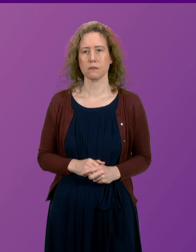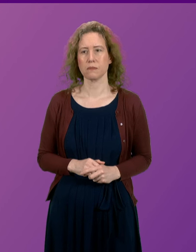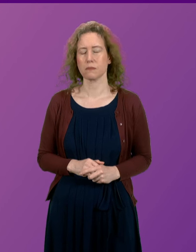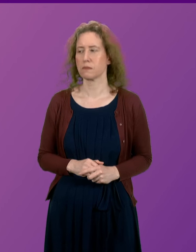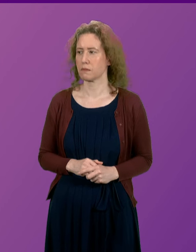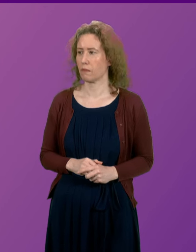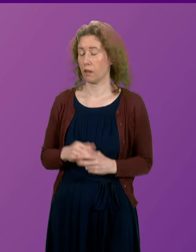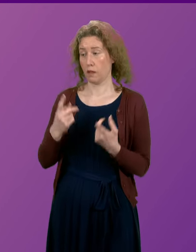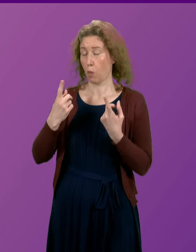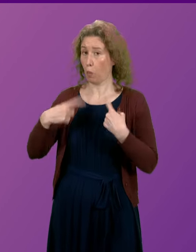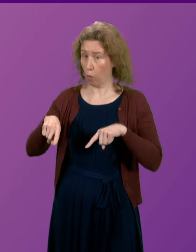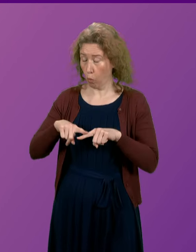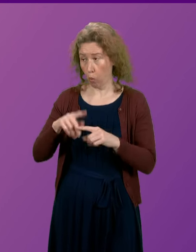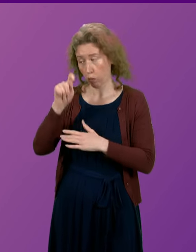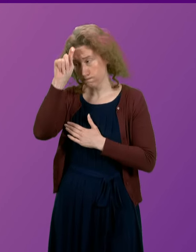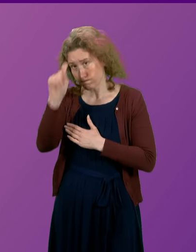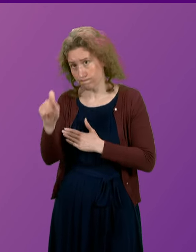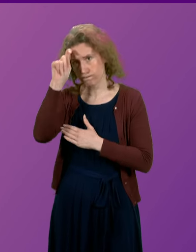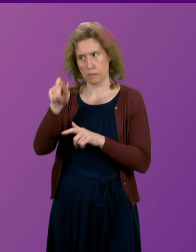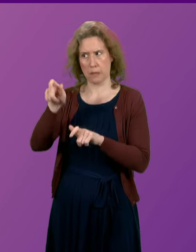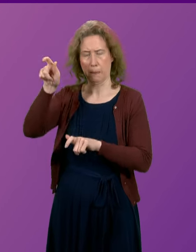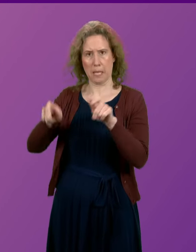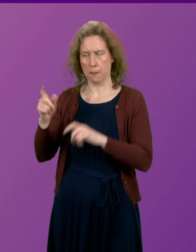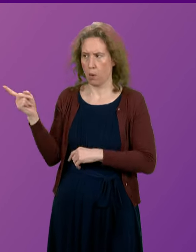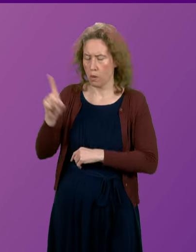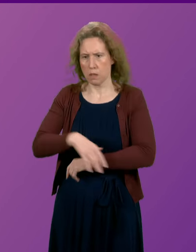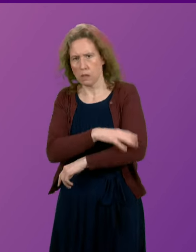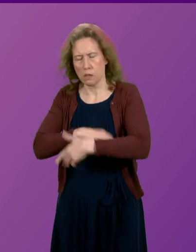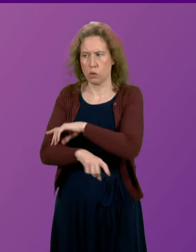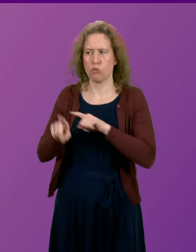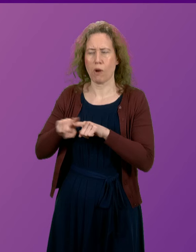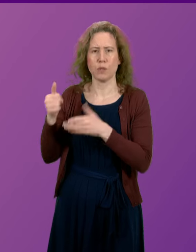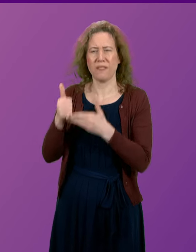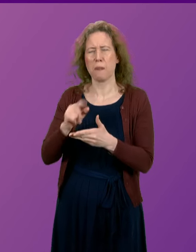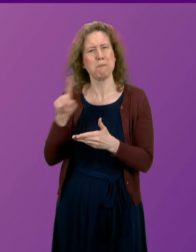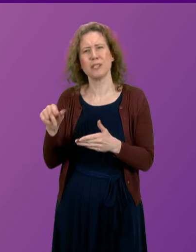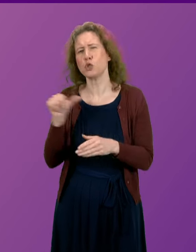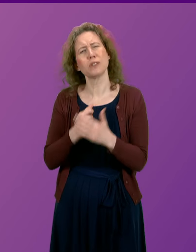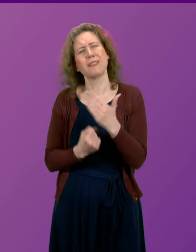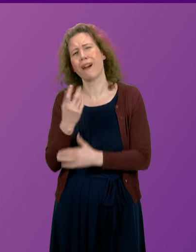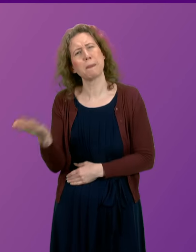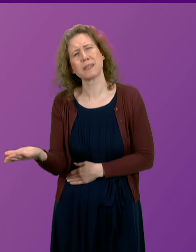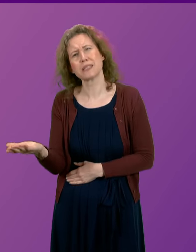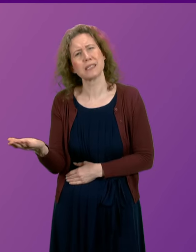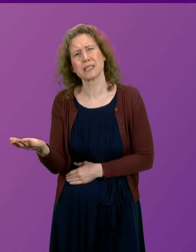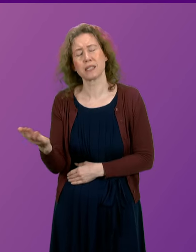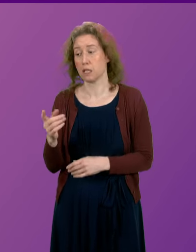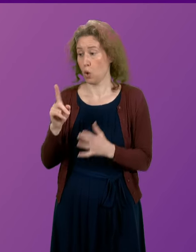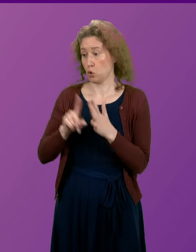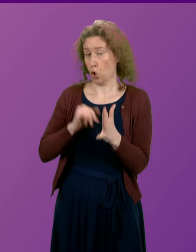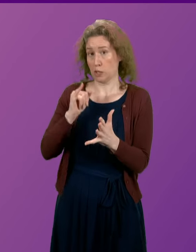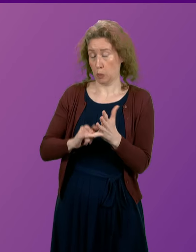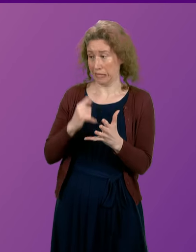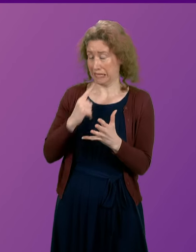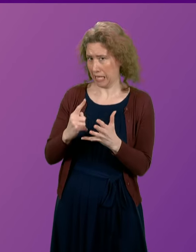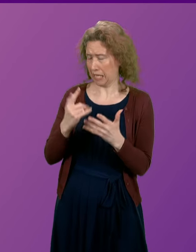We all have admiration for those who stepped in to help, but it should never have got to that stage. And John Swinney says